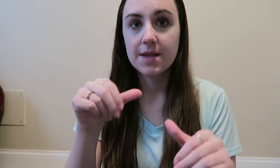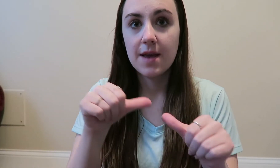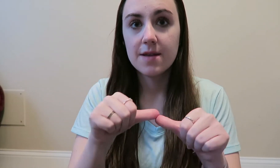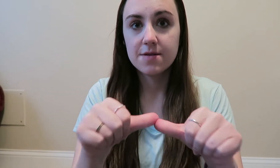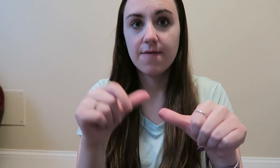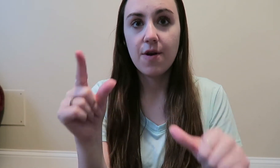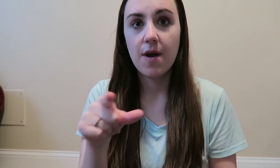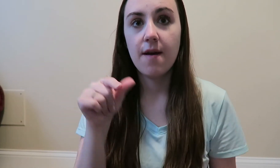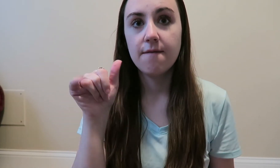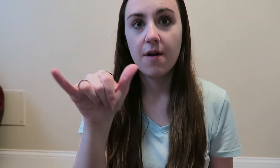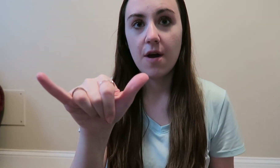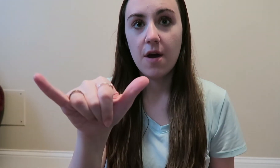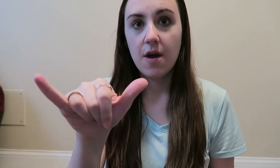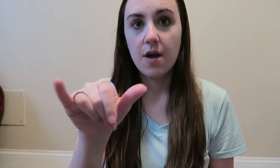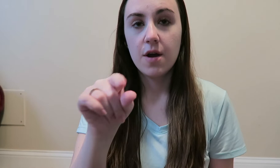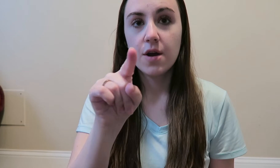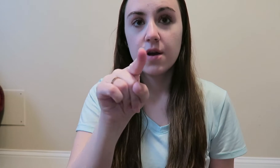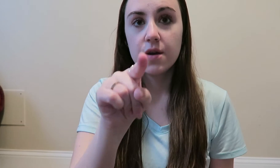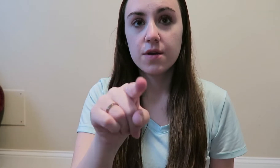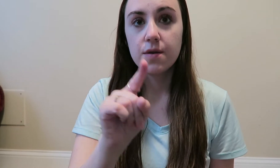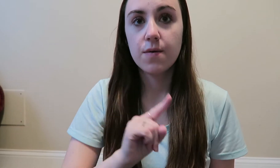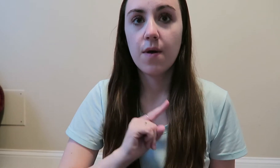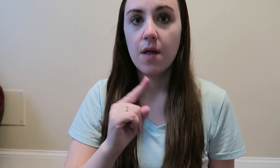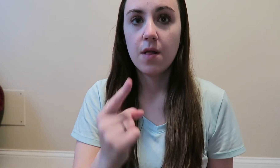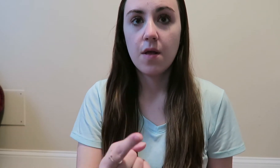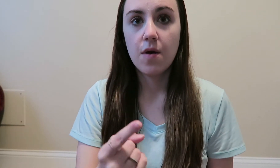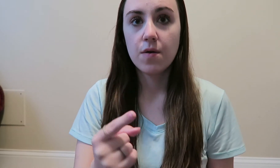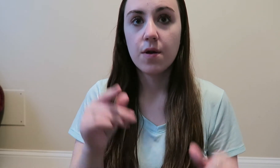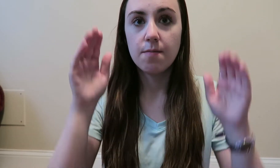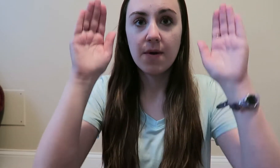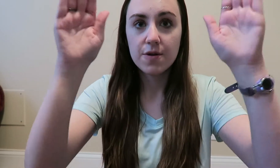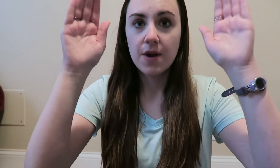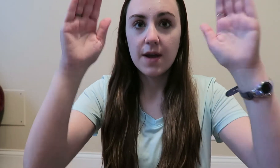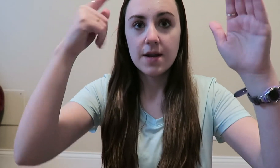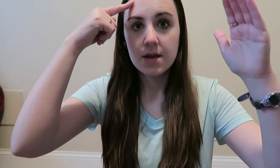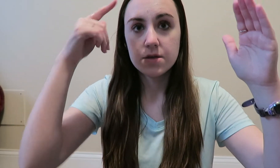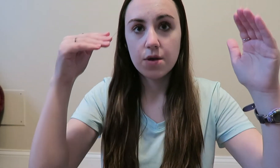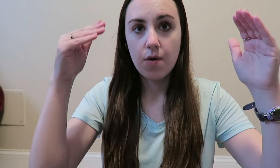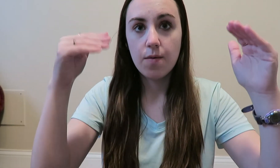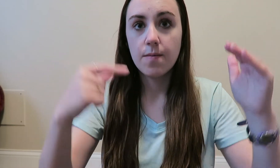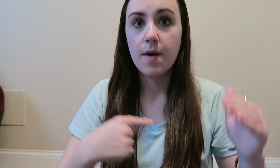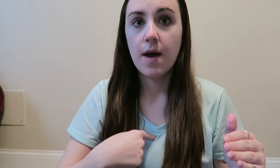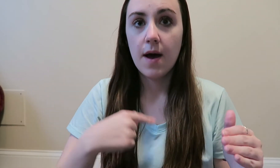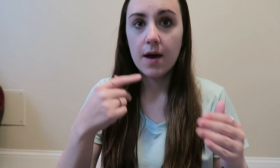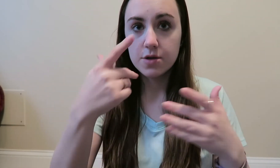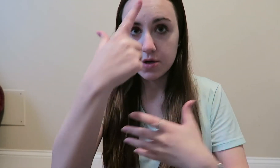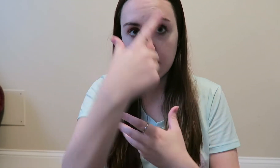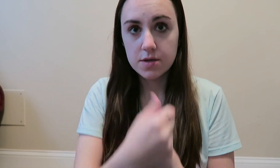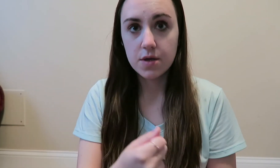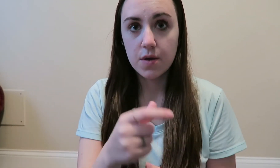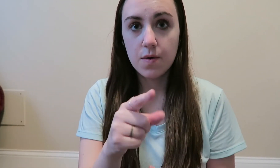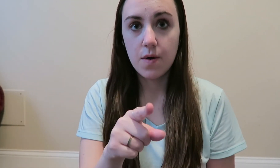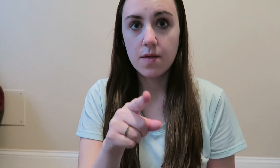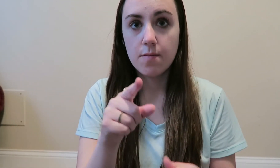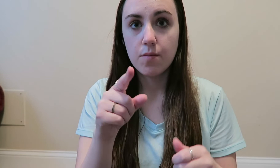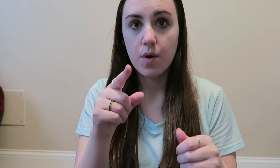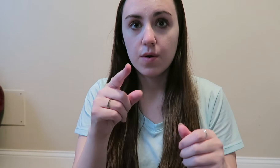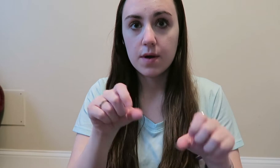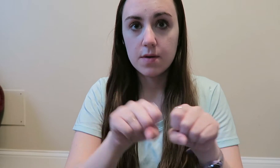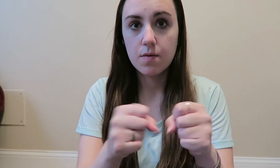promise stands forever you alone are my greatest hope i trust you on the